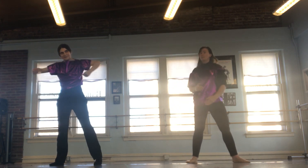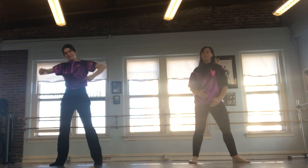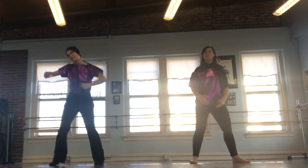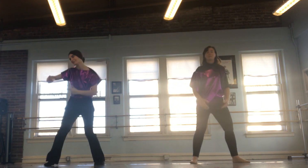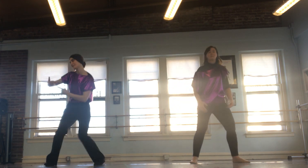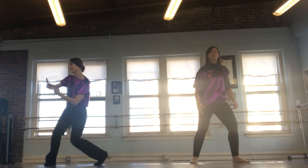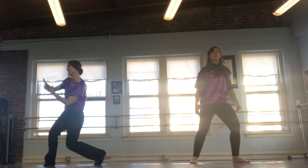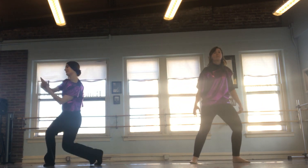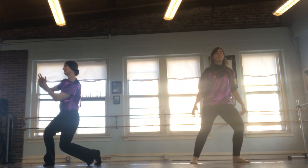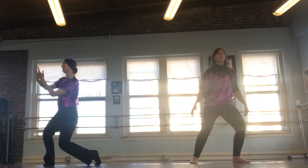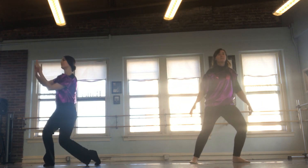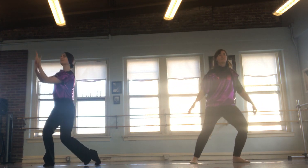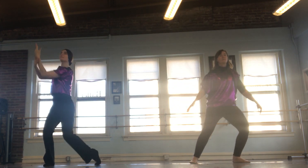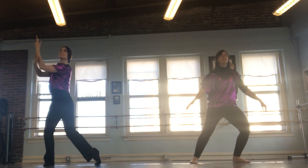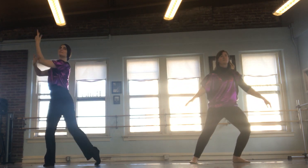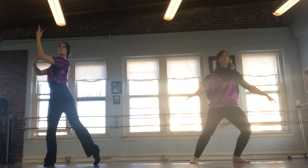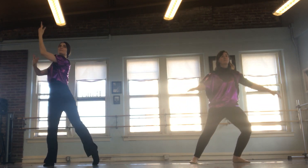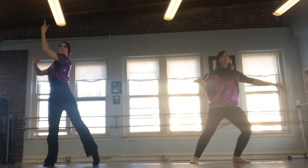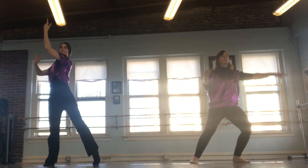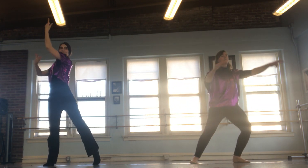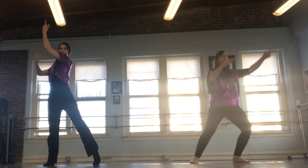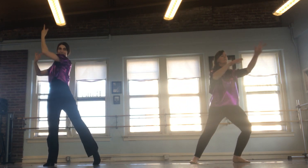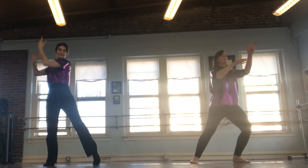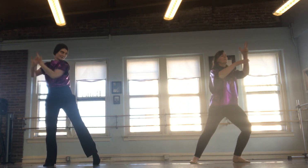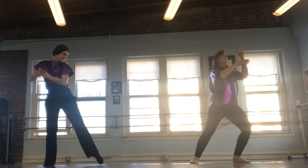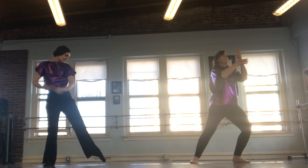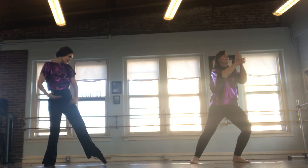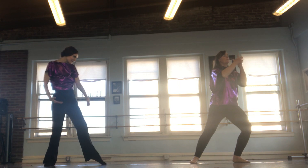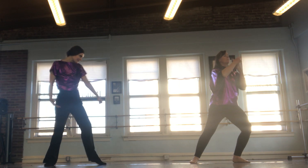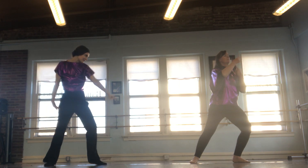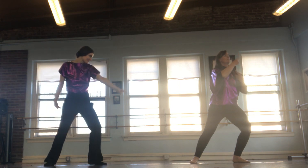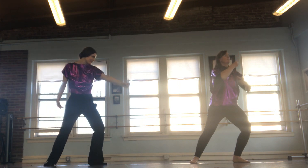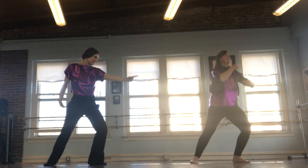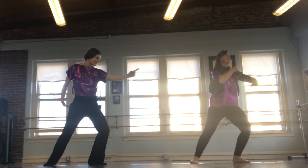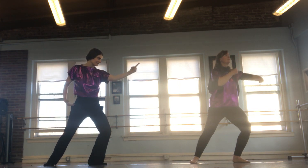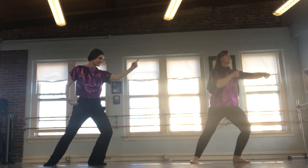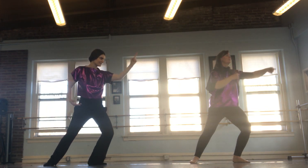path that's real Father,